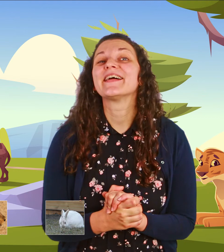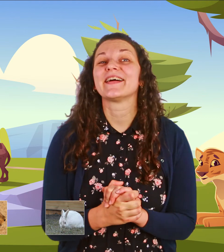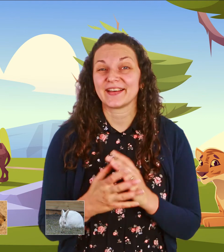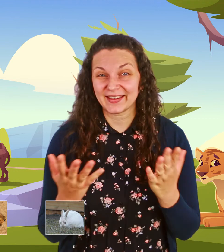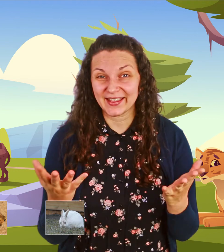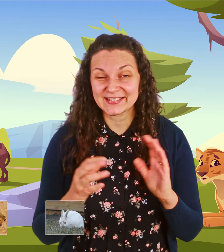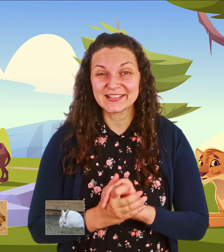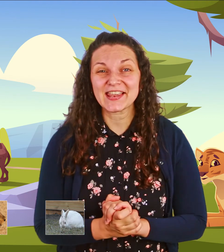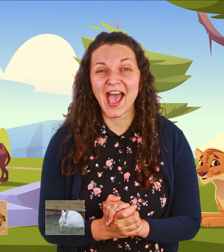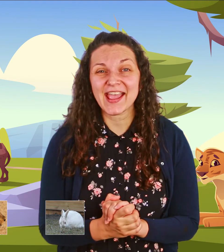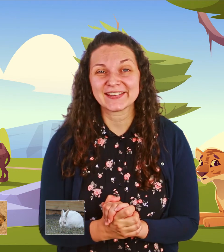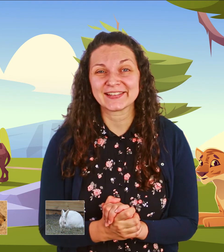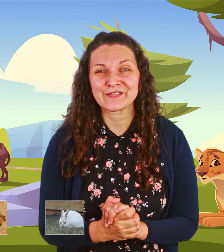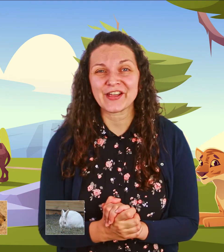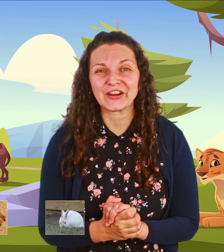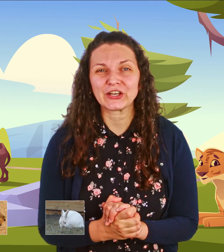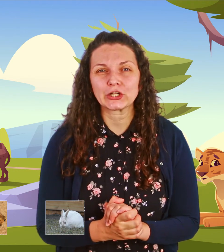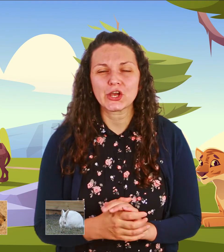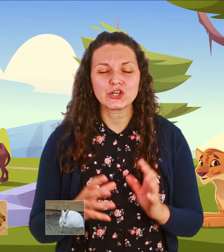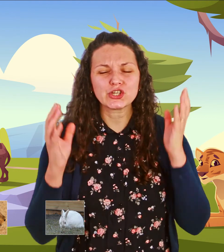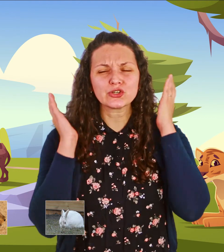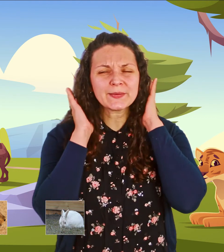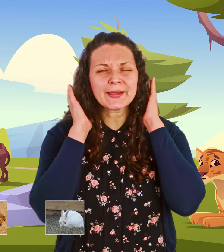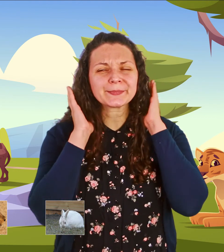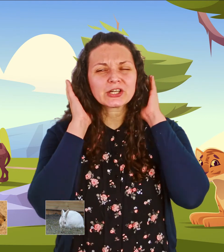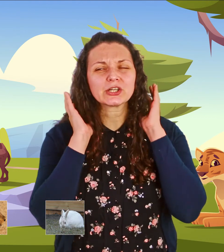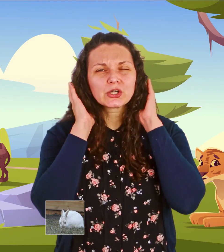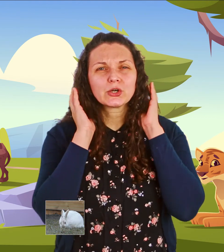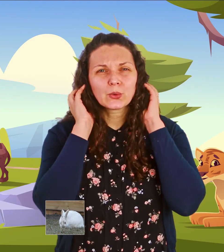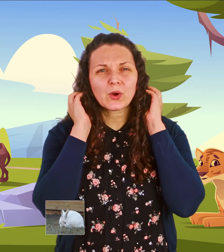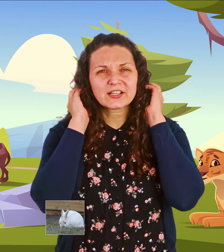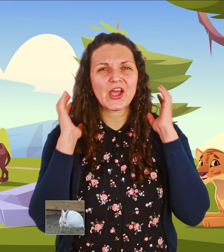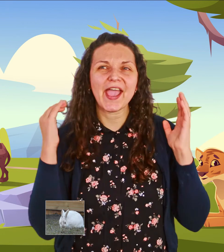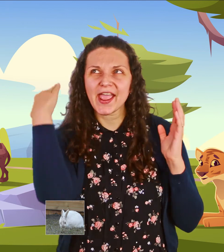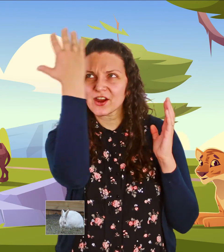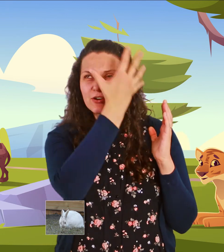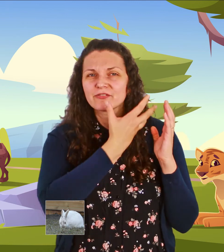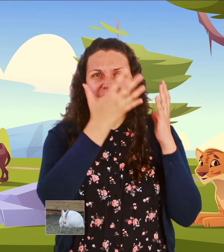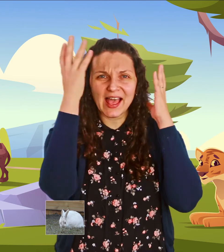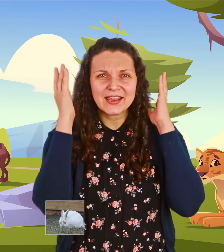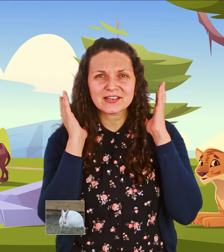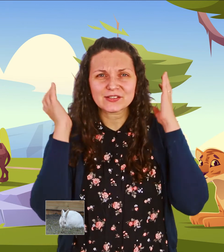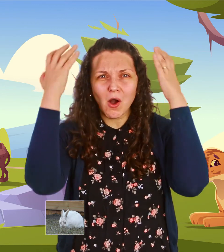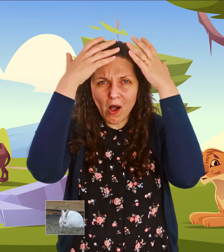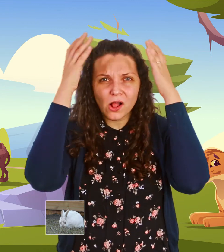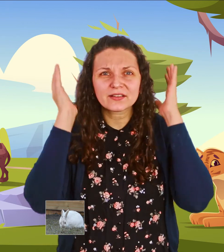It's the lion. Very good. Do you remember what the hair of the lion is called?